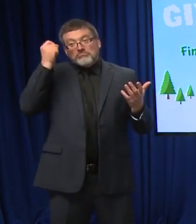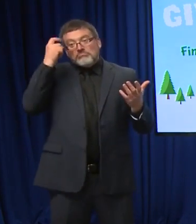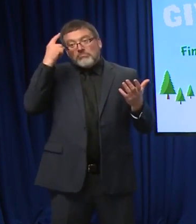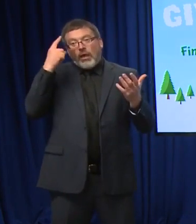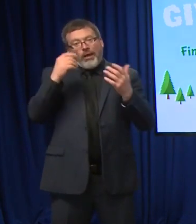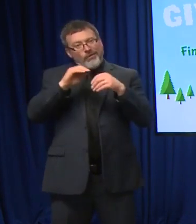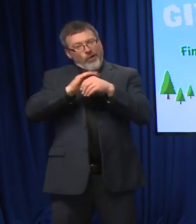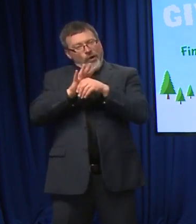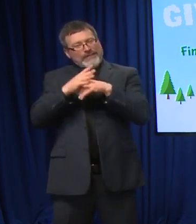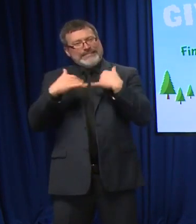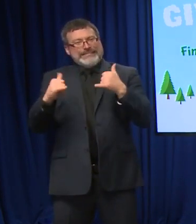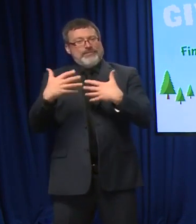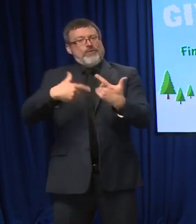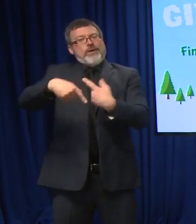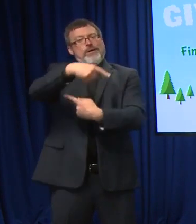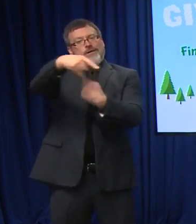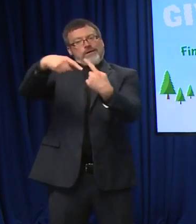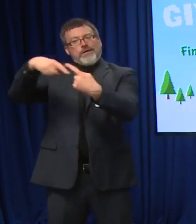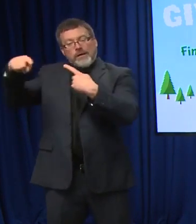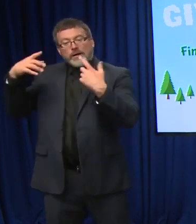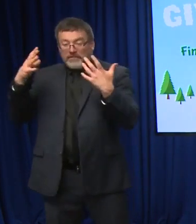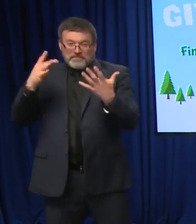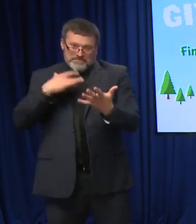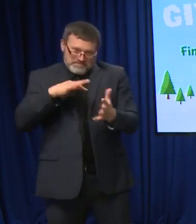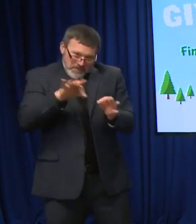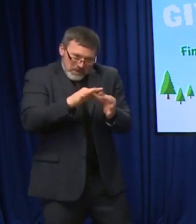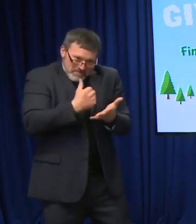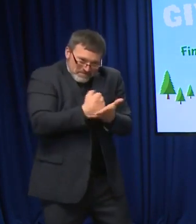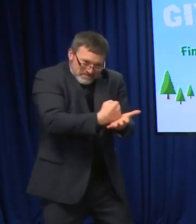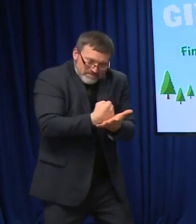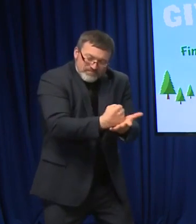and anything folks can do to help this really great program.